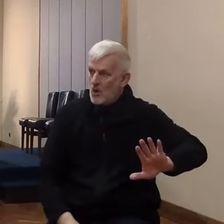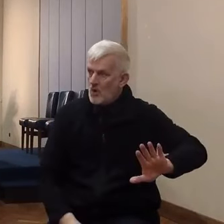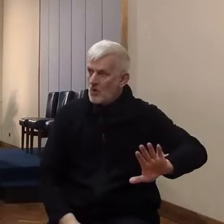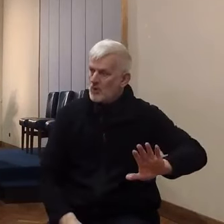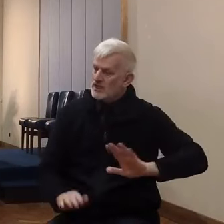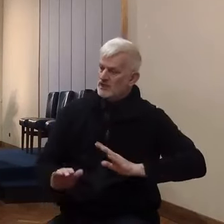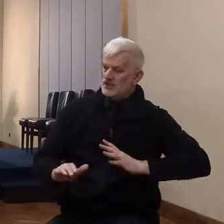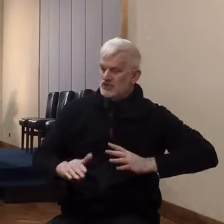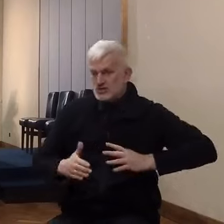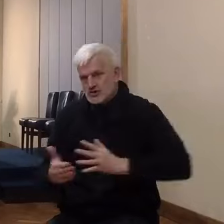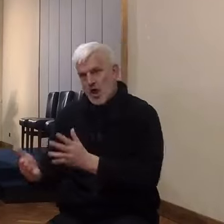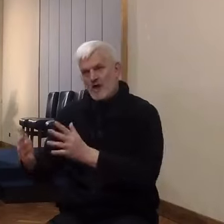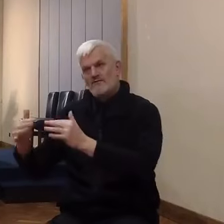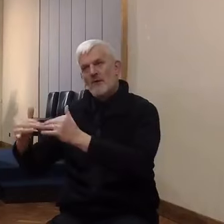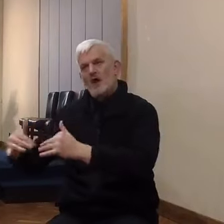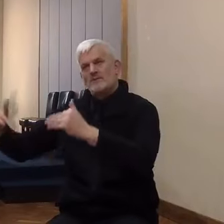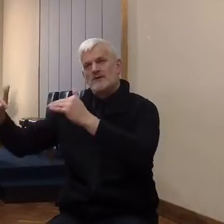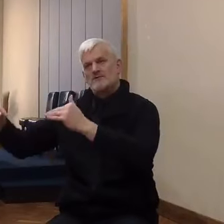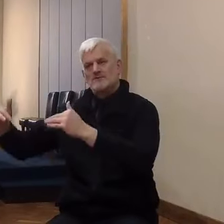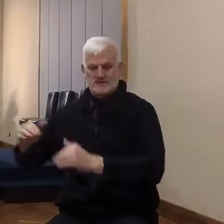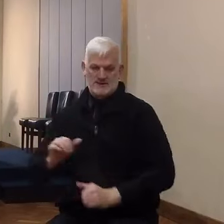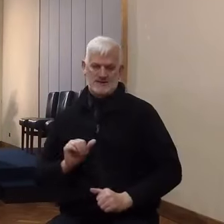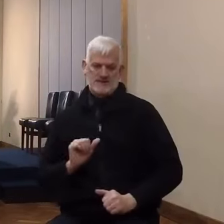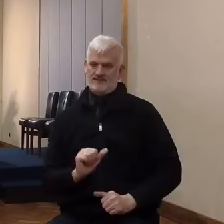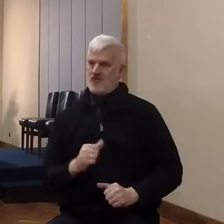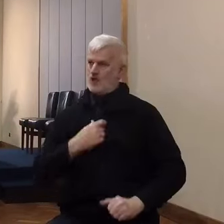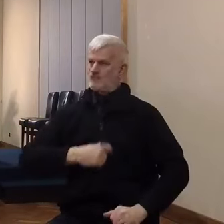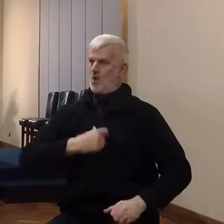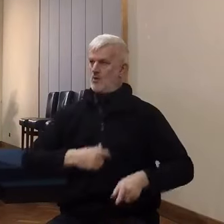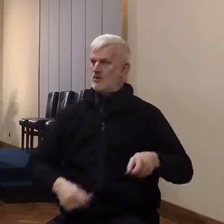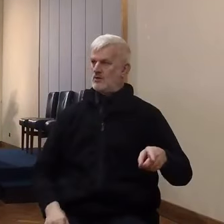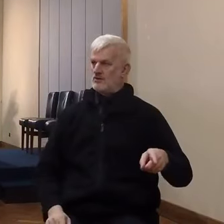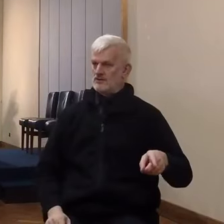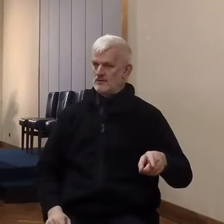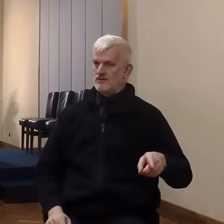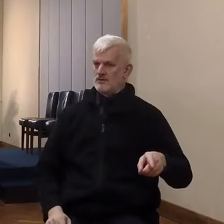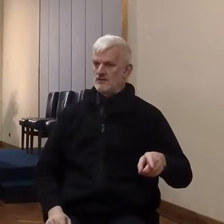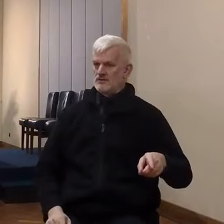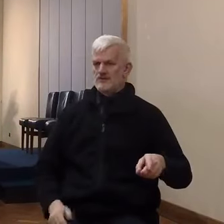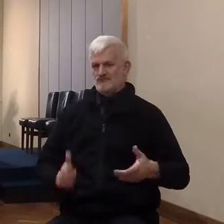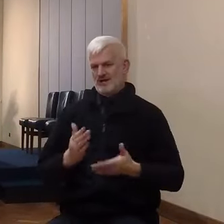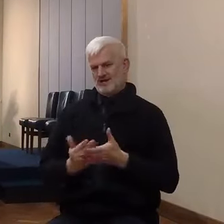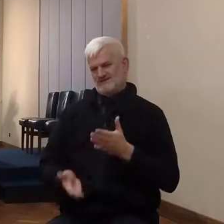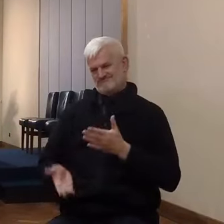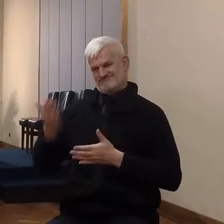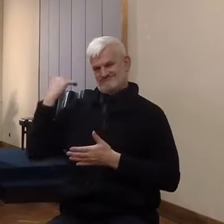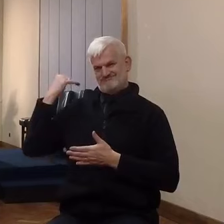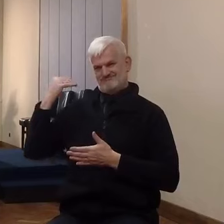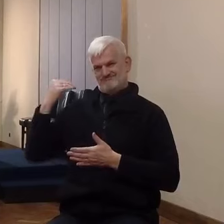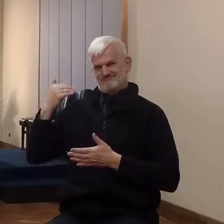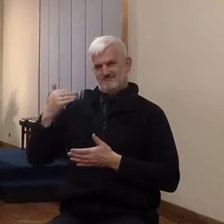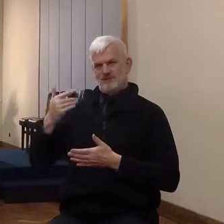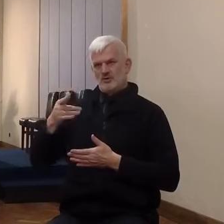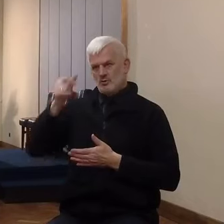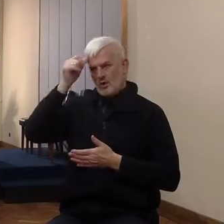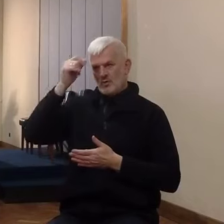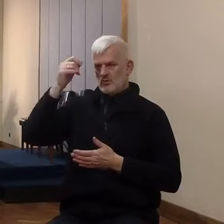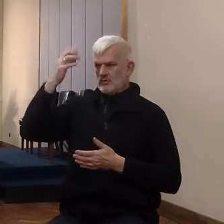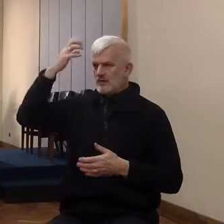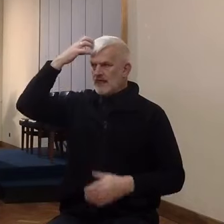that was always the division of duty. In the old days, government decides the policy, not the civil